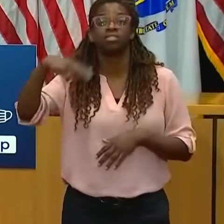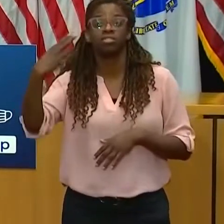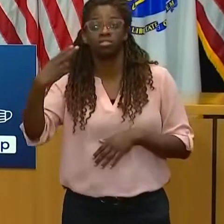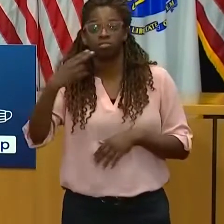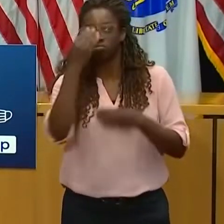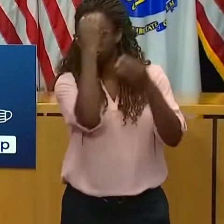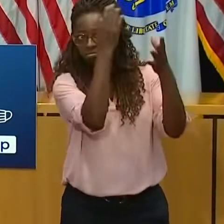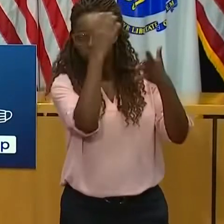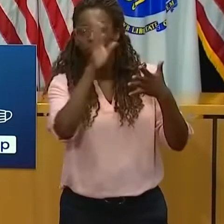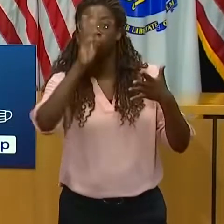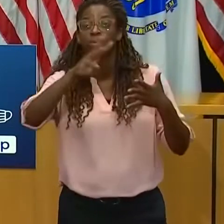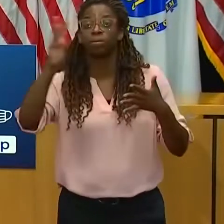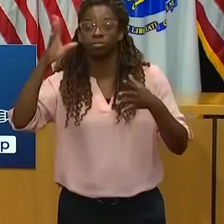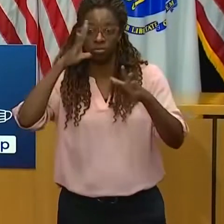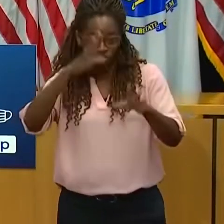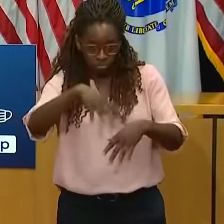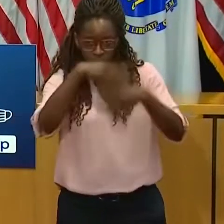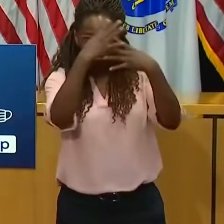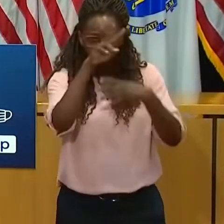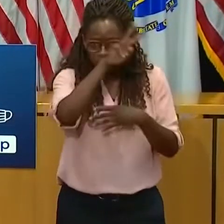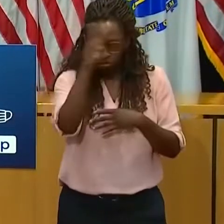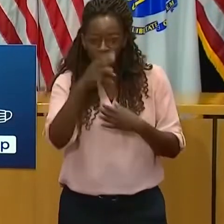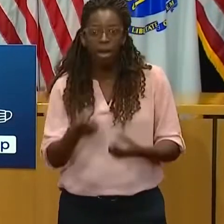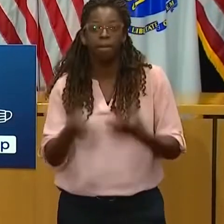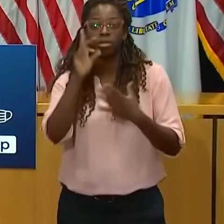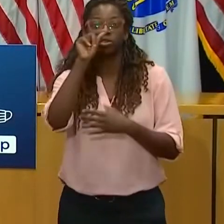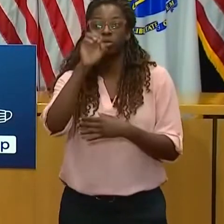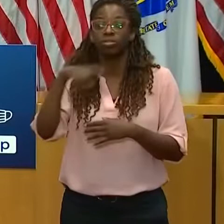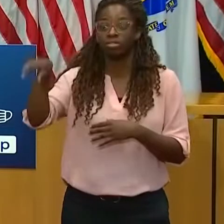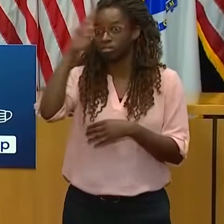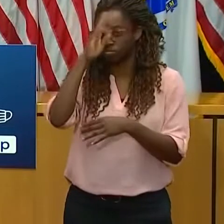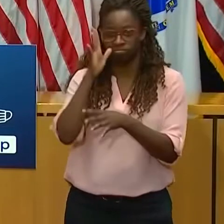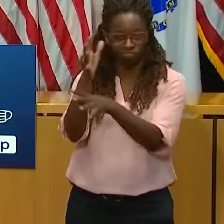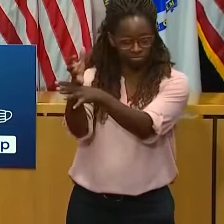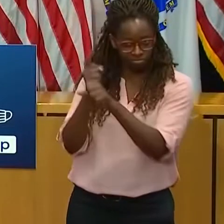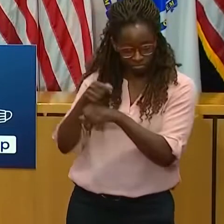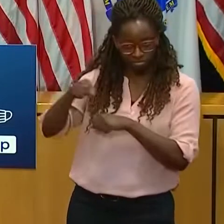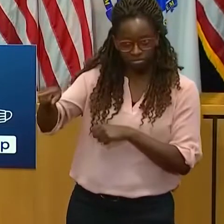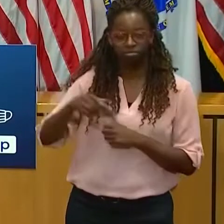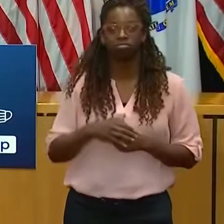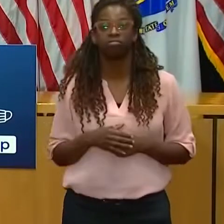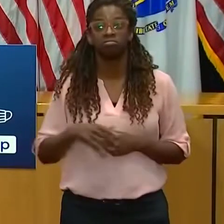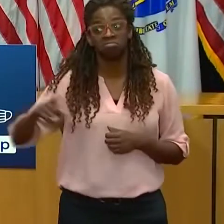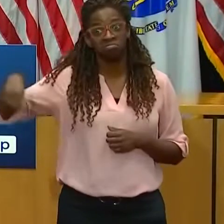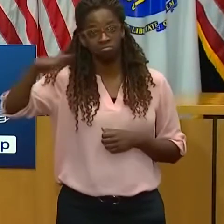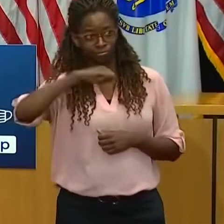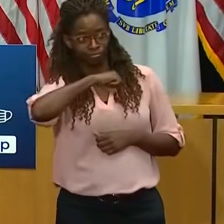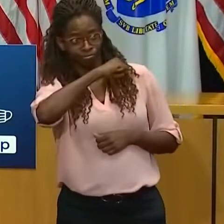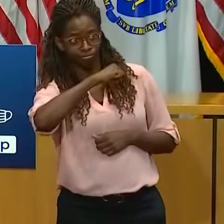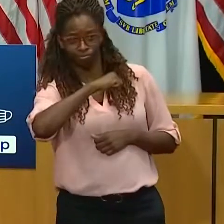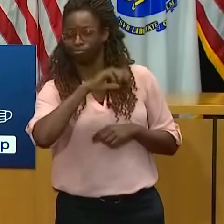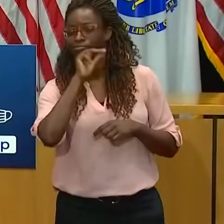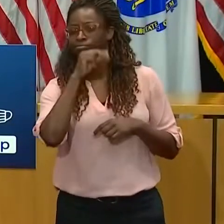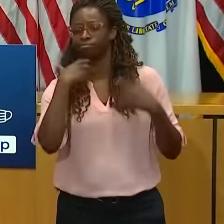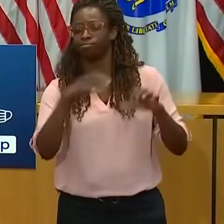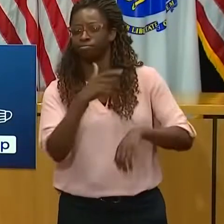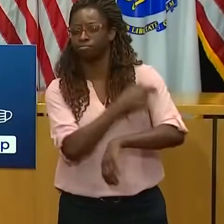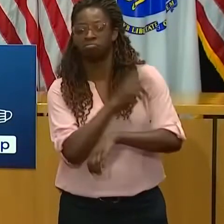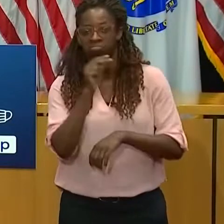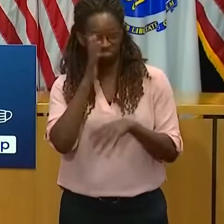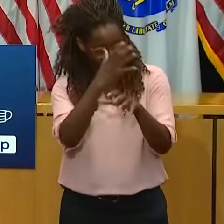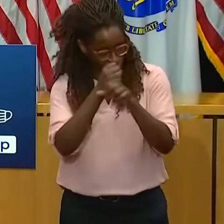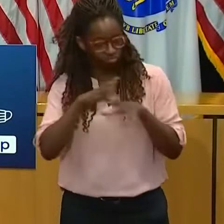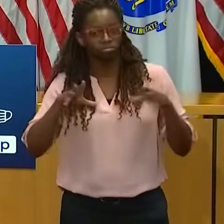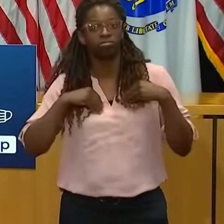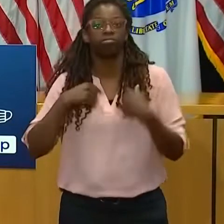reporting overwhelming acceptance from doctors, nurses, and medical workers who are eligible to be vaccinated. This